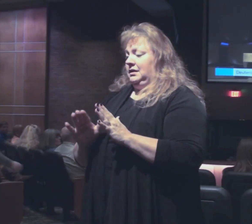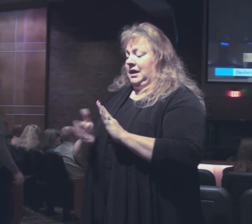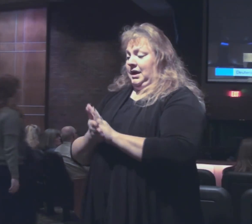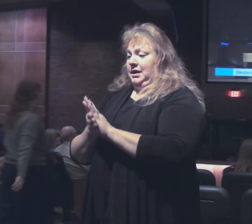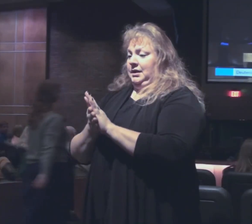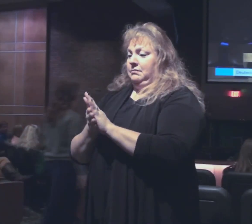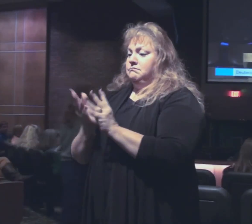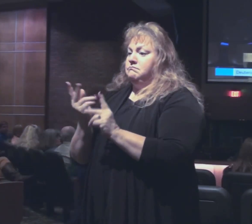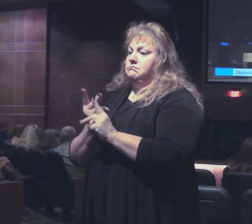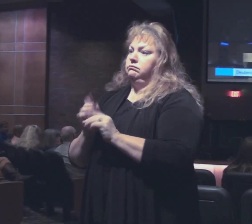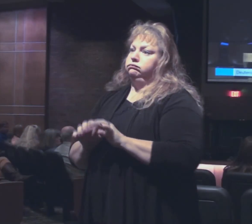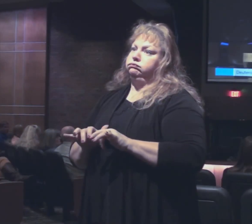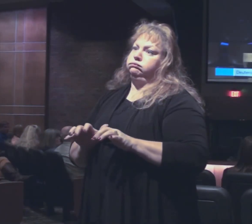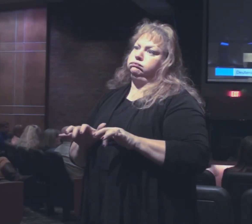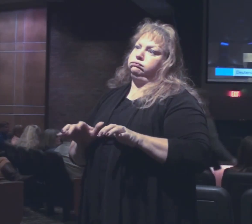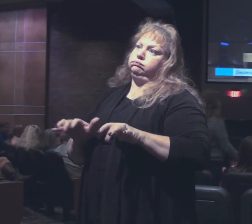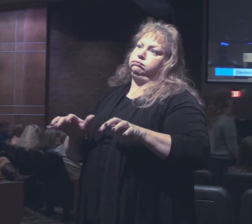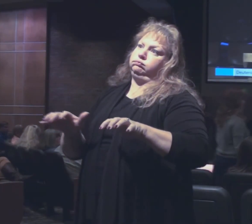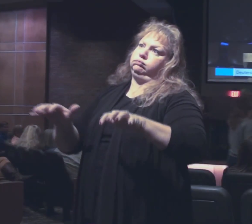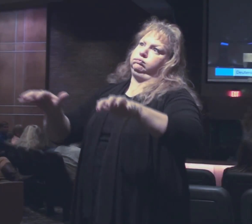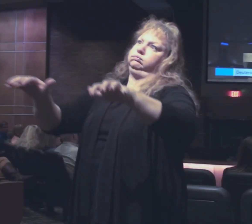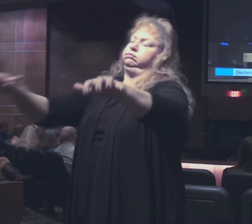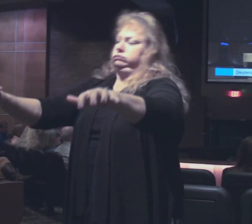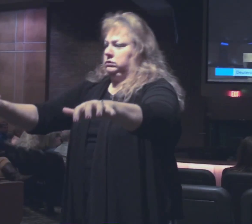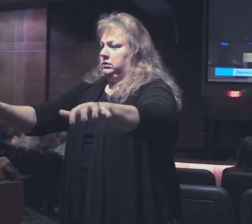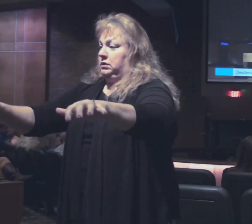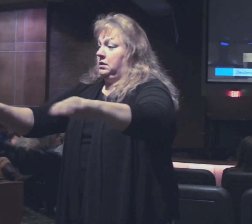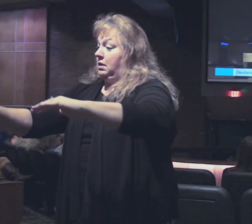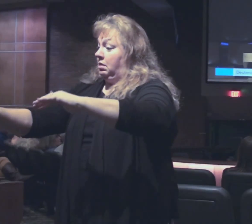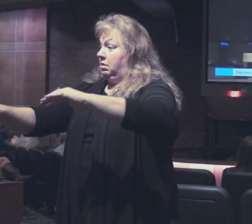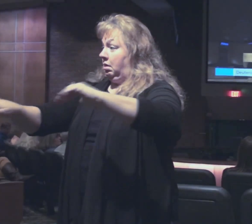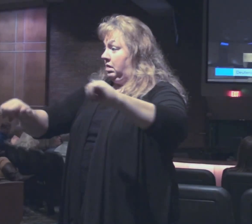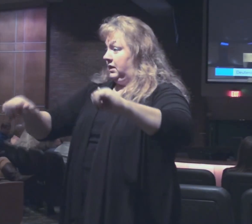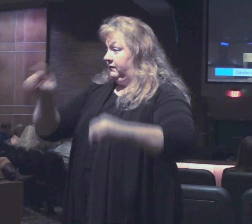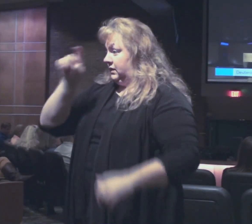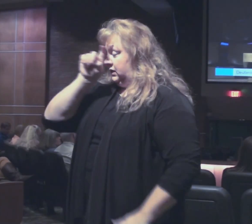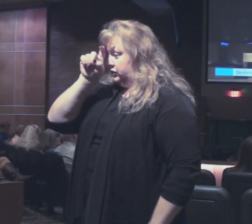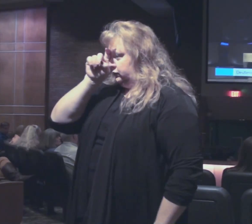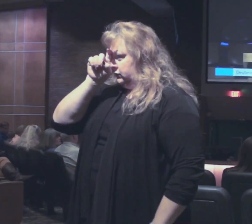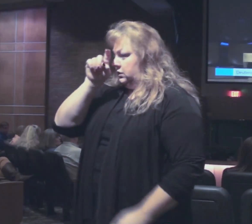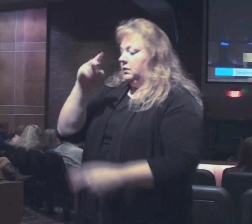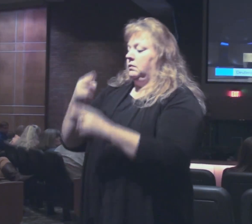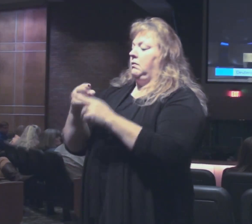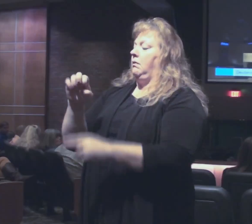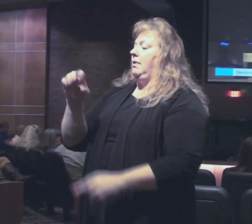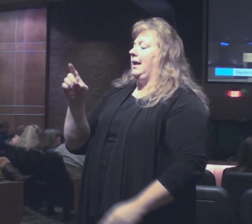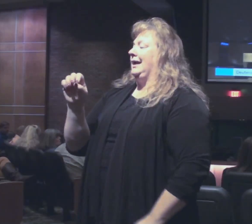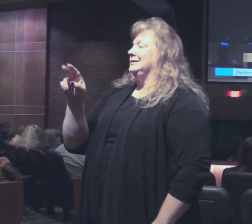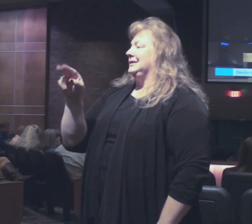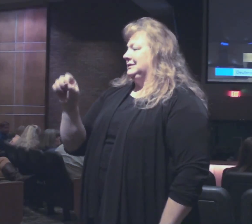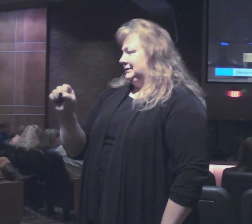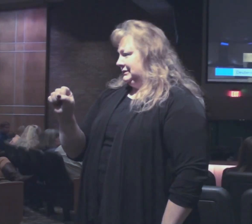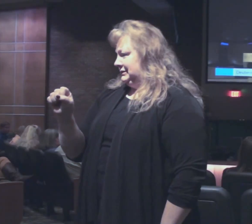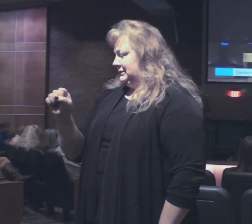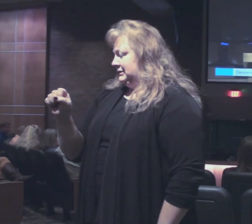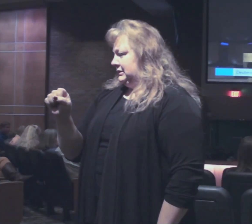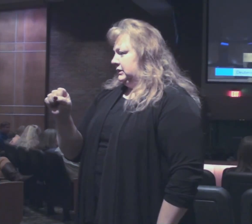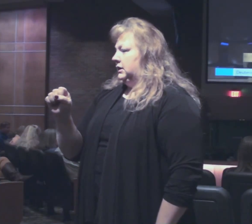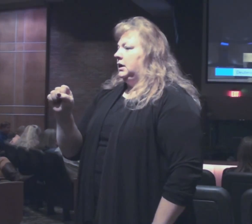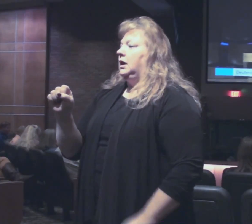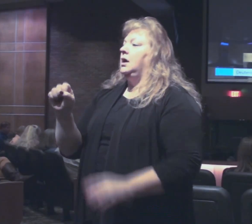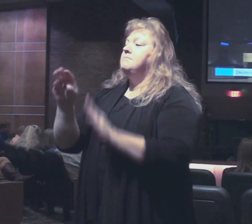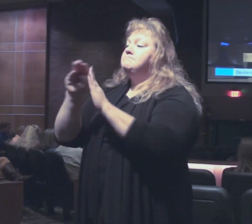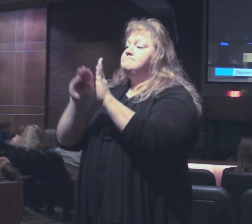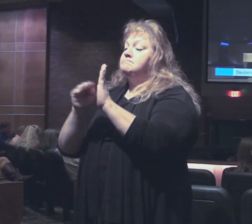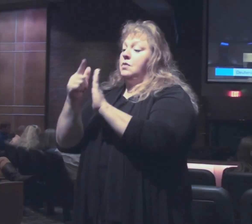a mighty people. Then when they come out of Egypt, what we call the Exodus, the Mosaic